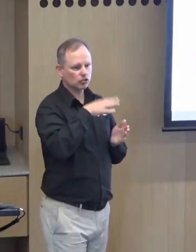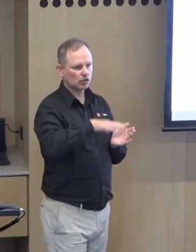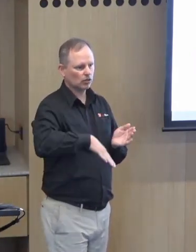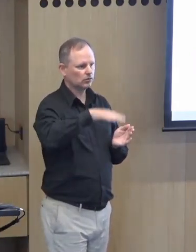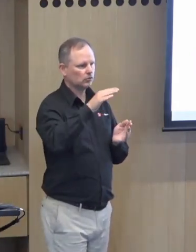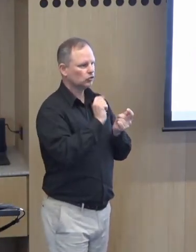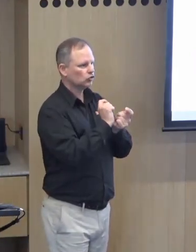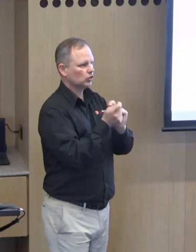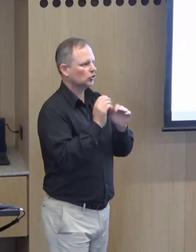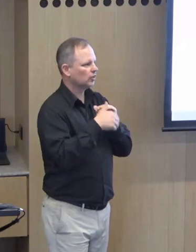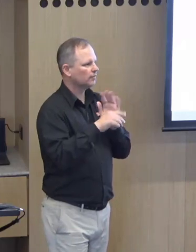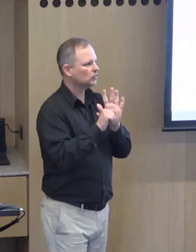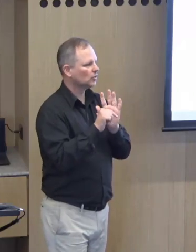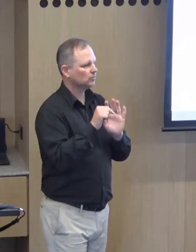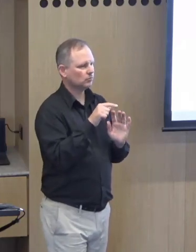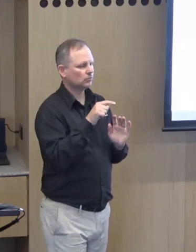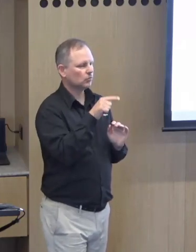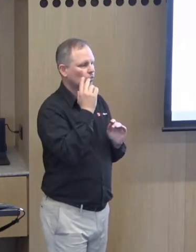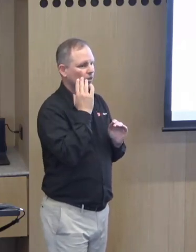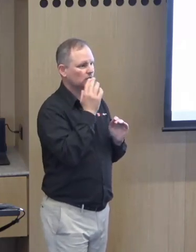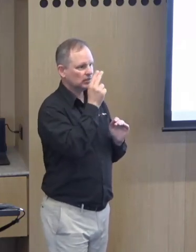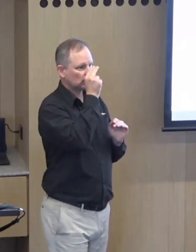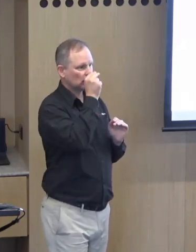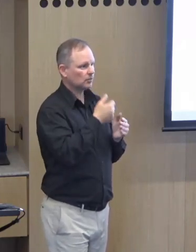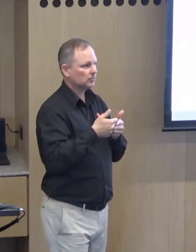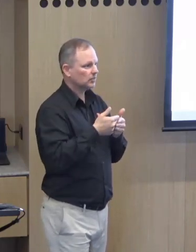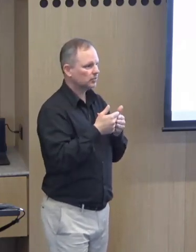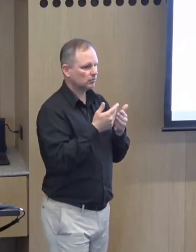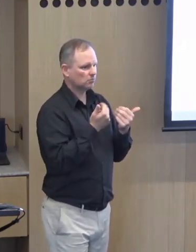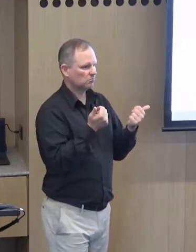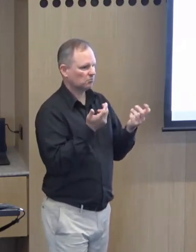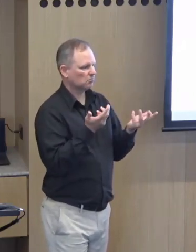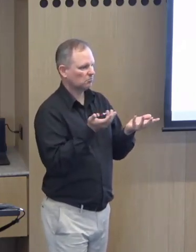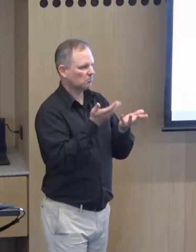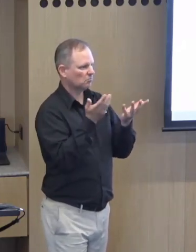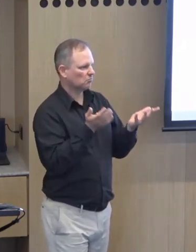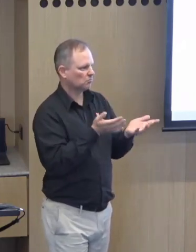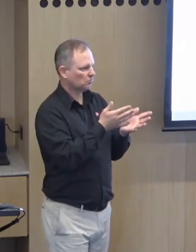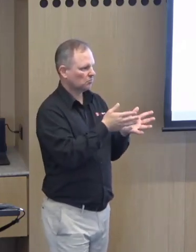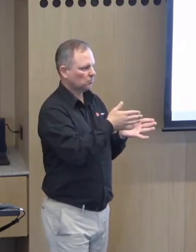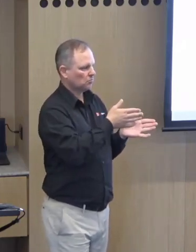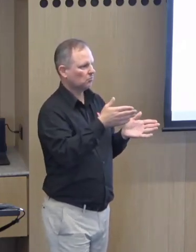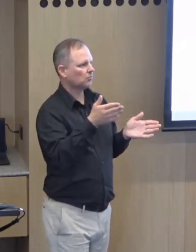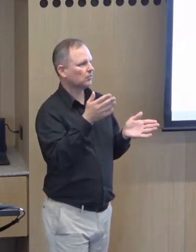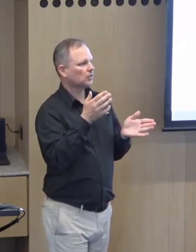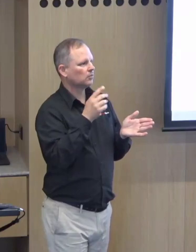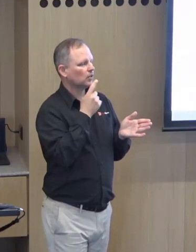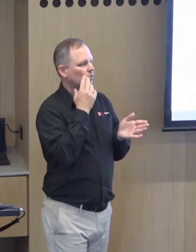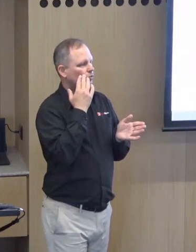The needs of deaf and hard of hearing children has changed over time when children are very young.